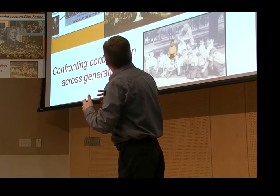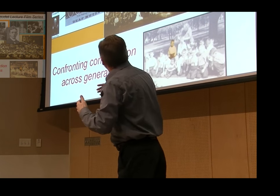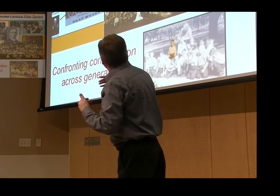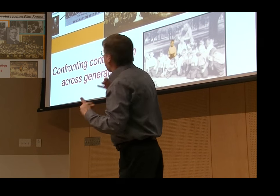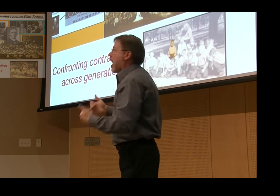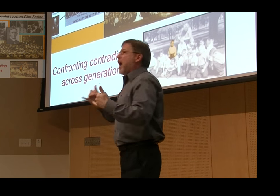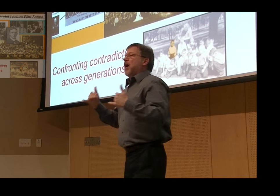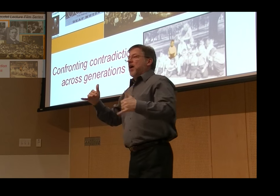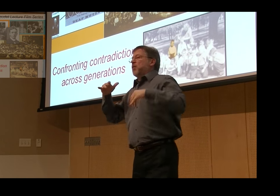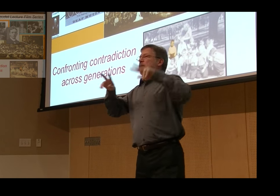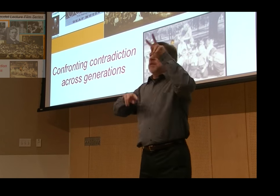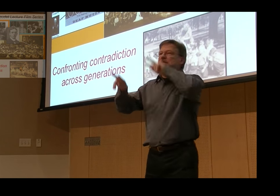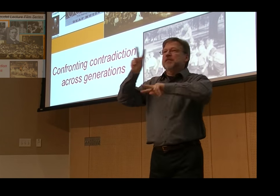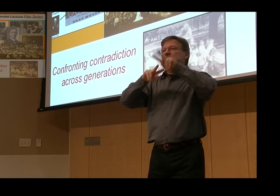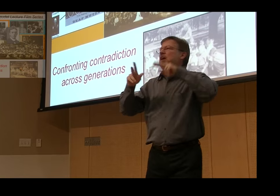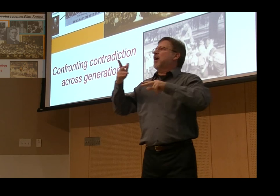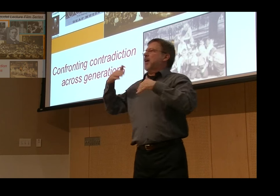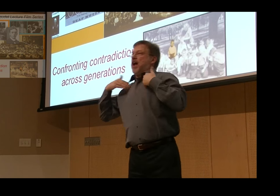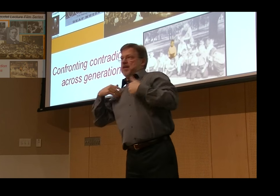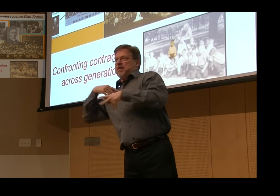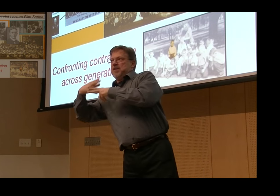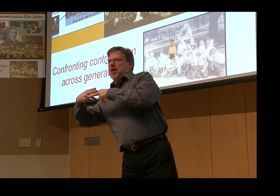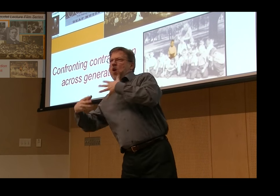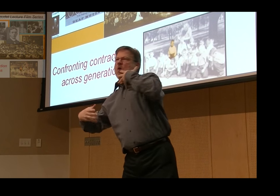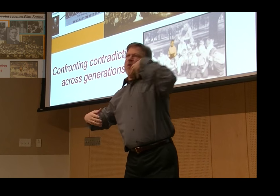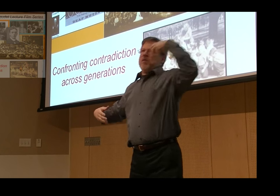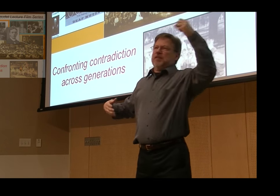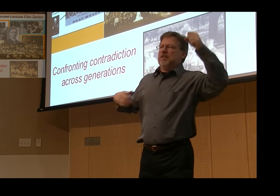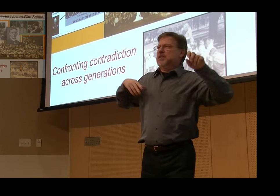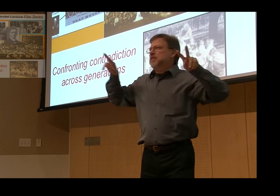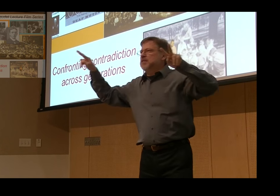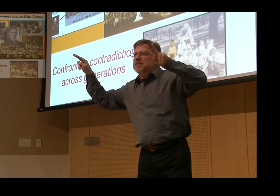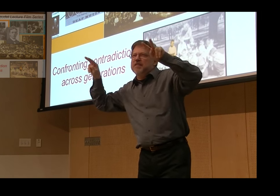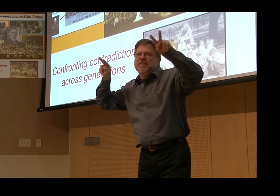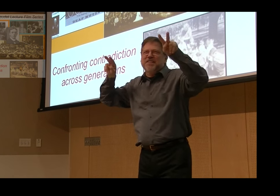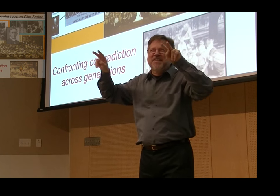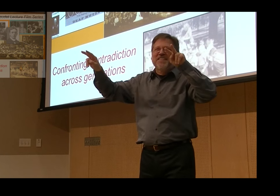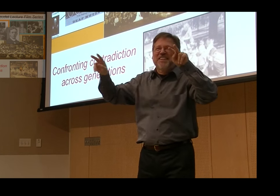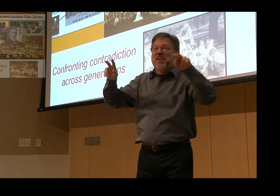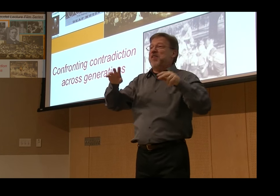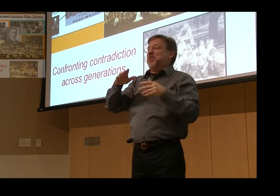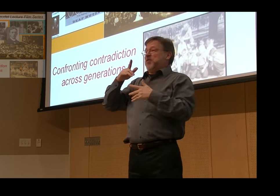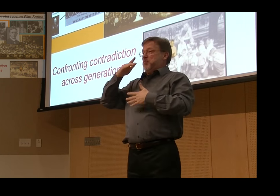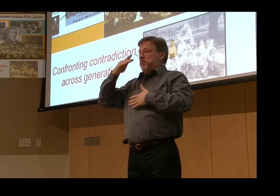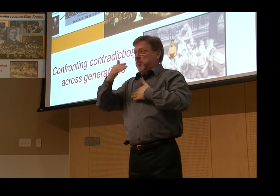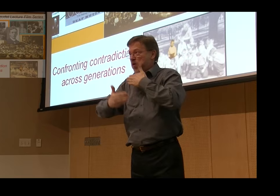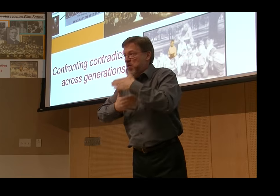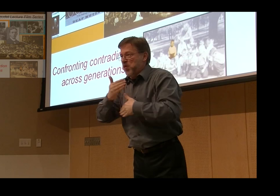All of these were attempts to record the history. So I've mentioned the younger generation, I've